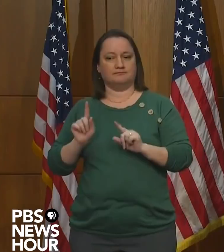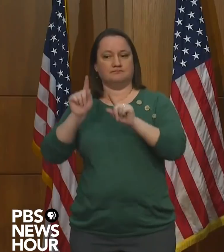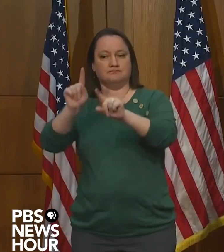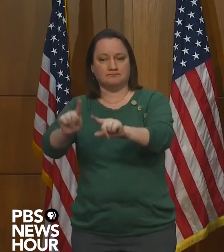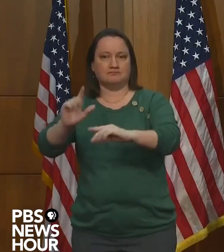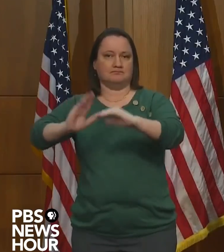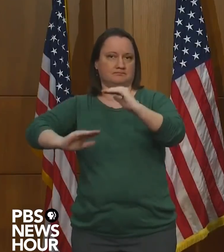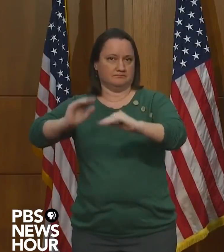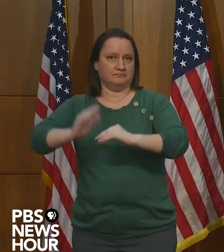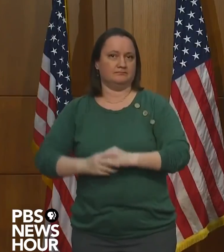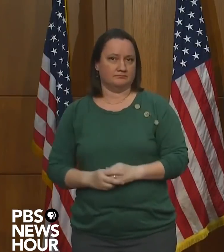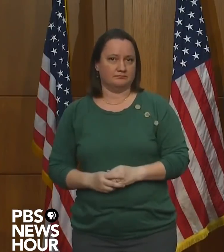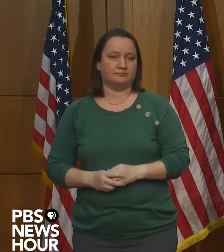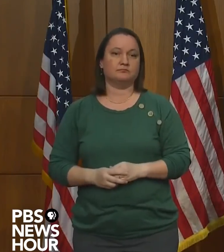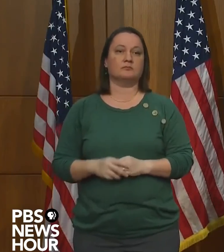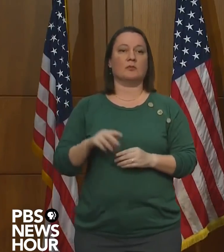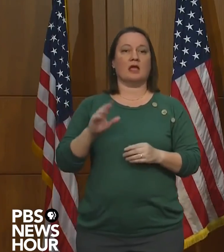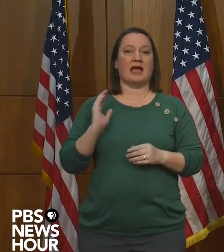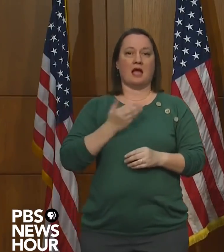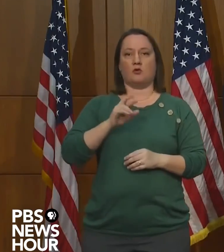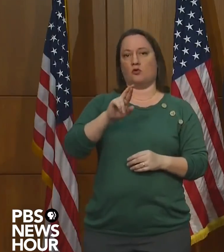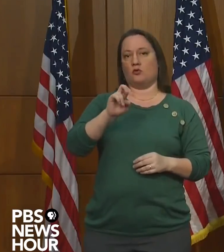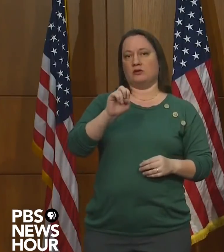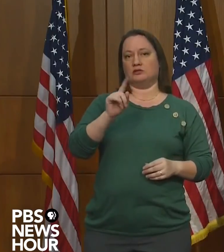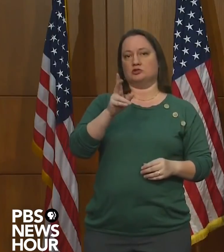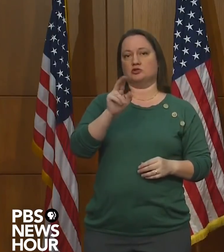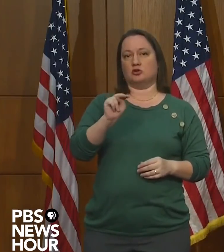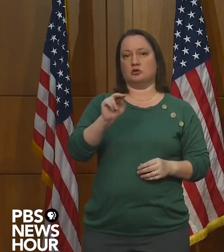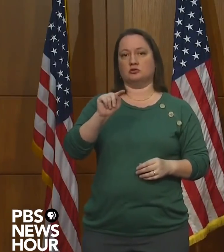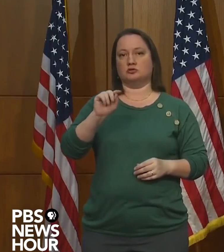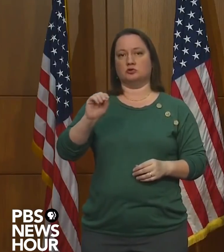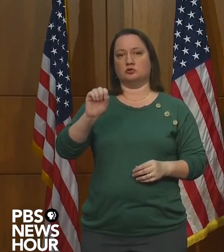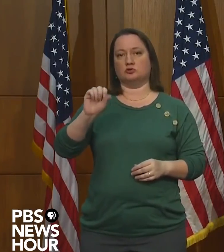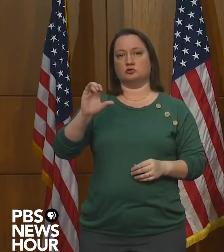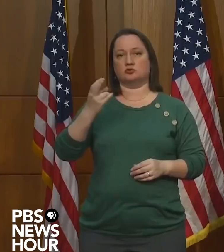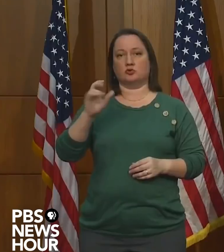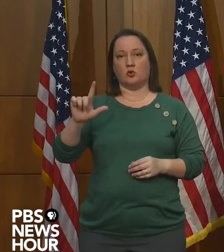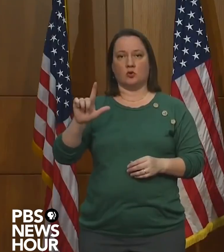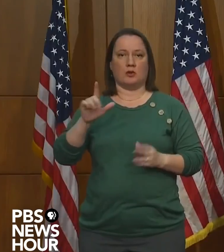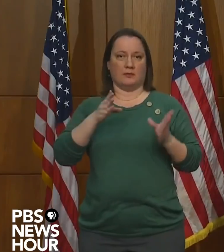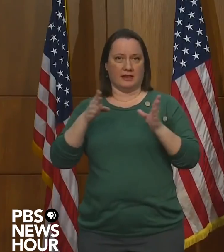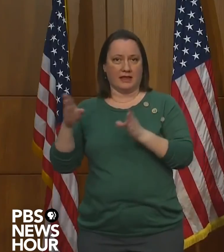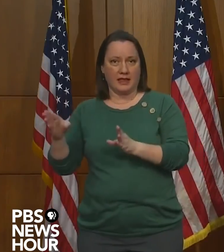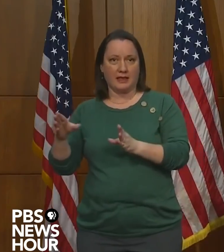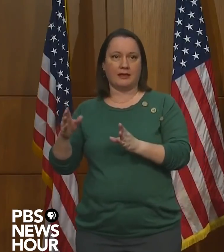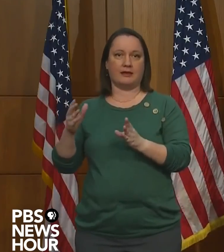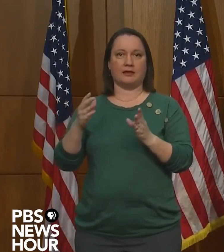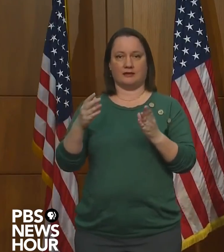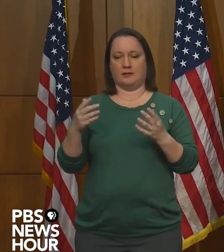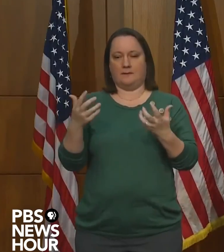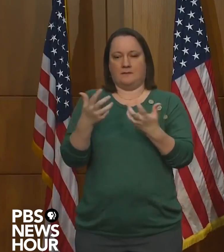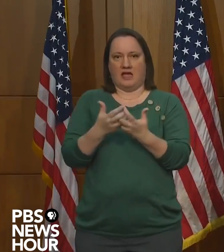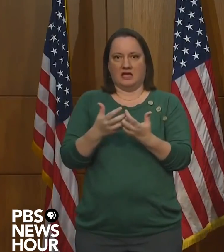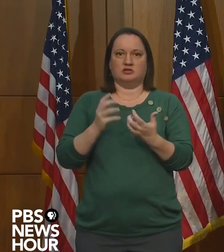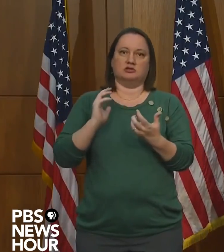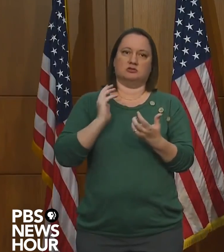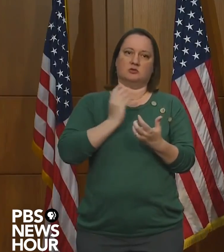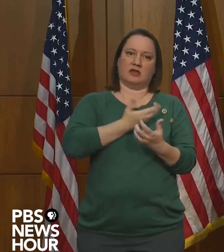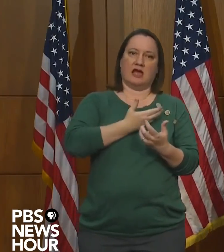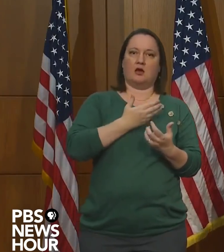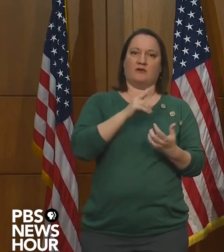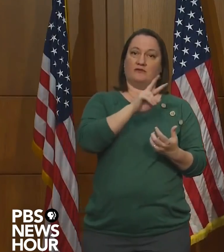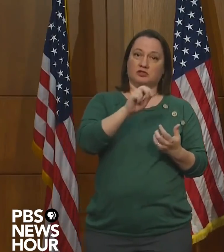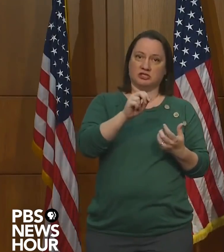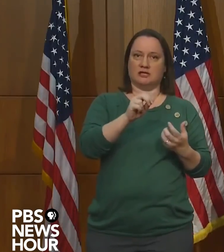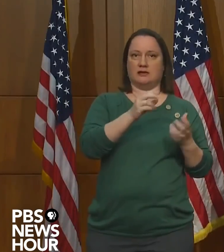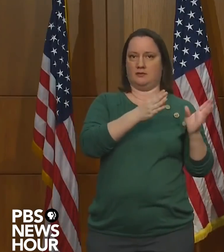Virginia's return to school plan aligns to the governor's reopening phases within the forward Virginia blueprint. It scales